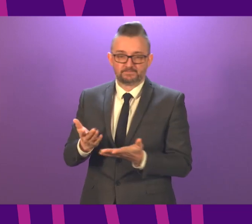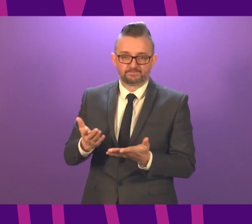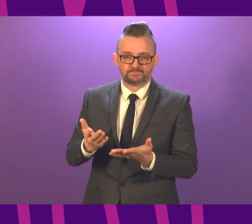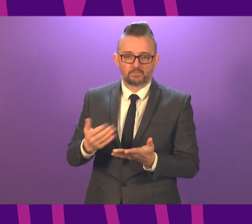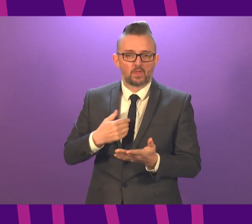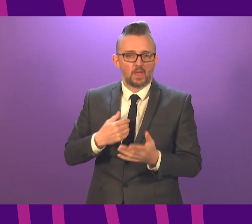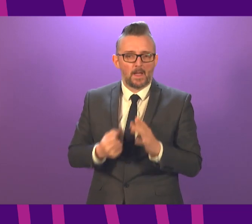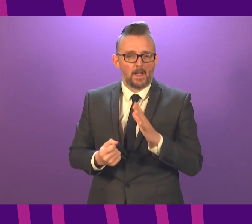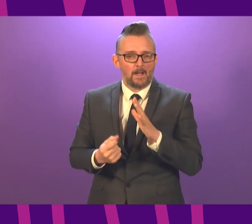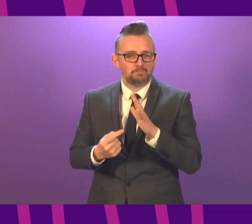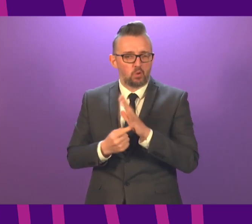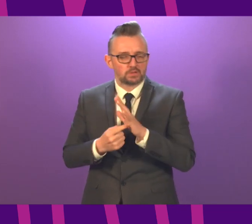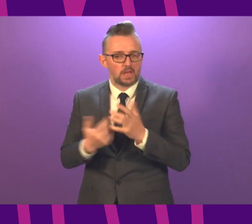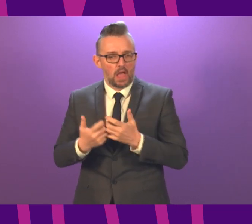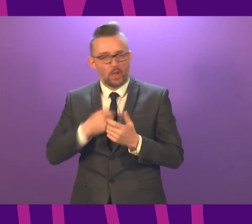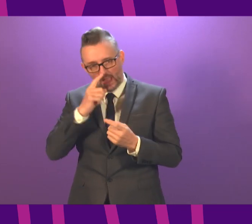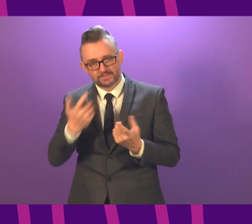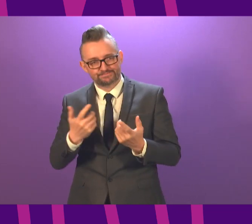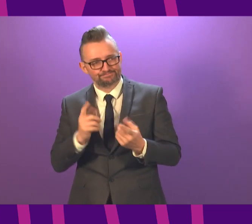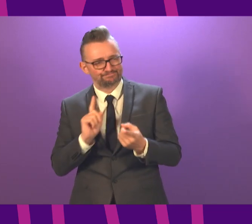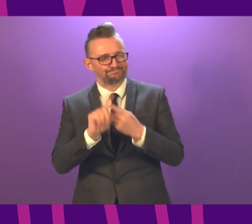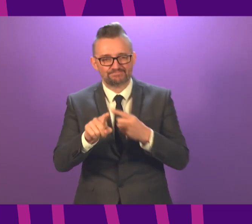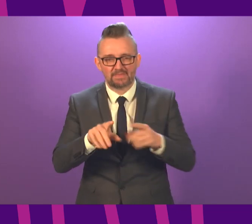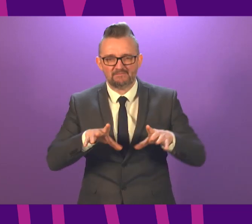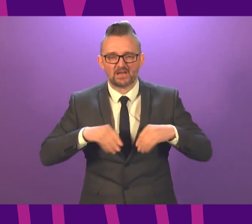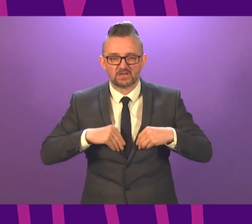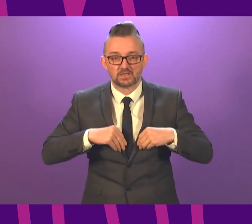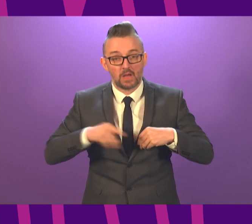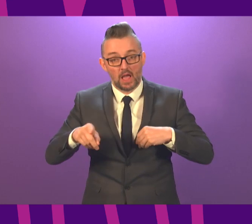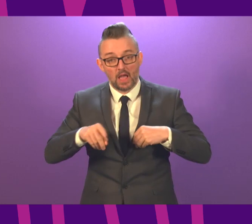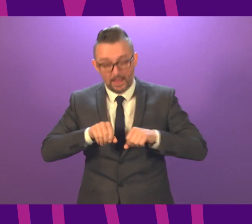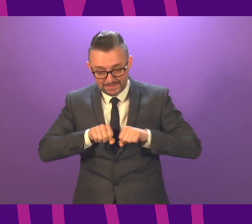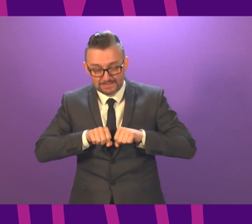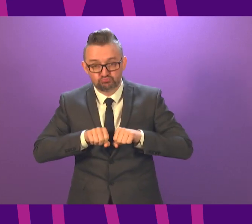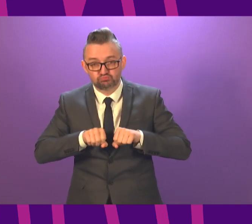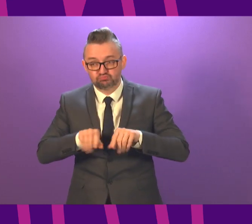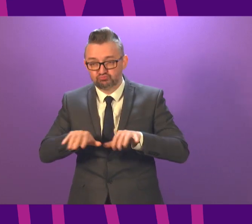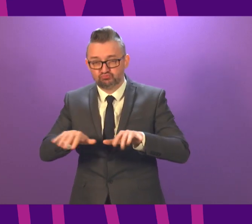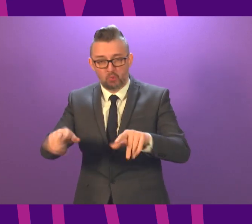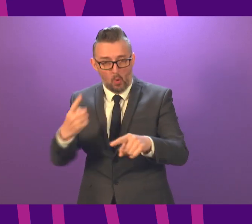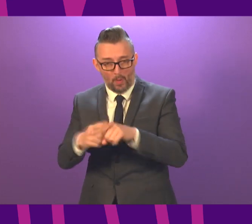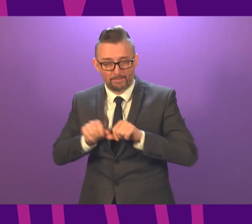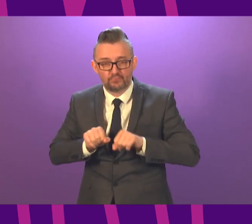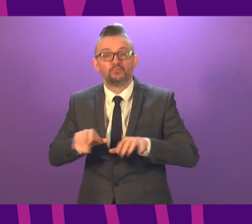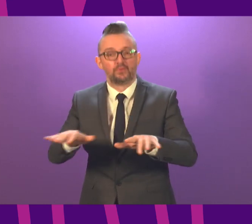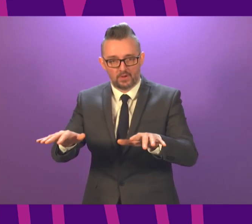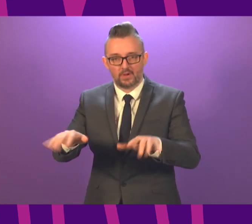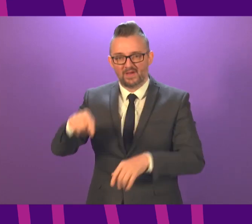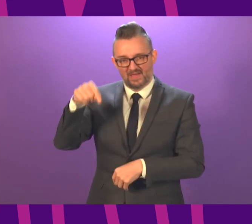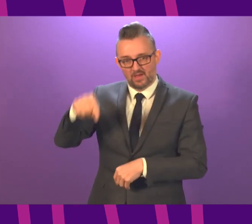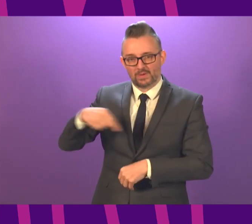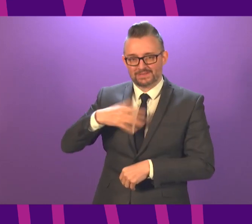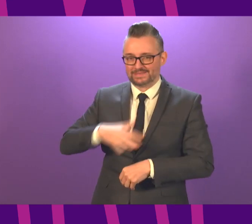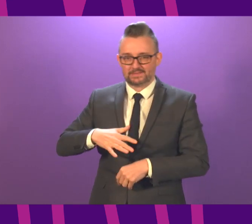our response to this virus. But as we have a virus that is spreading faster, then we have to have a